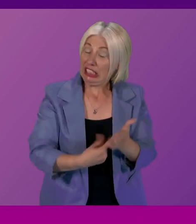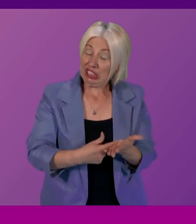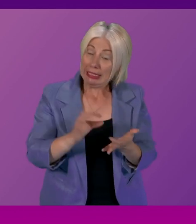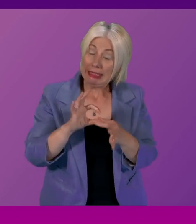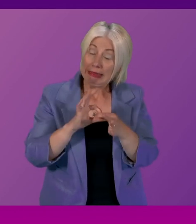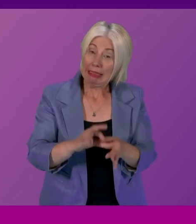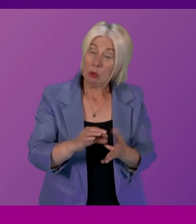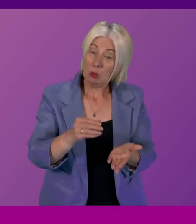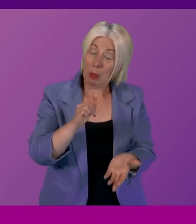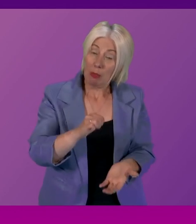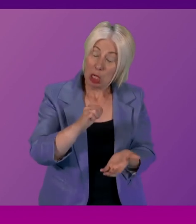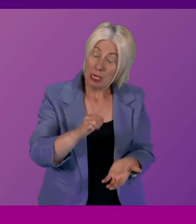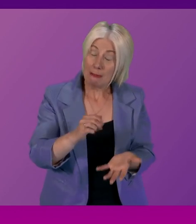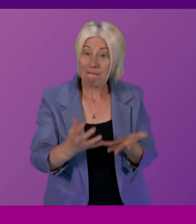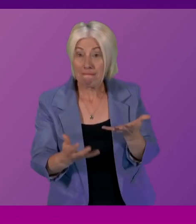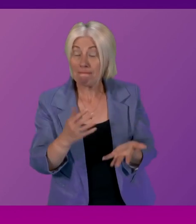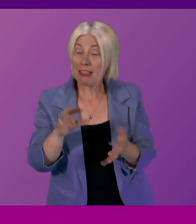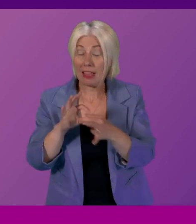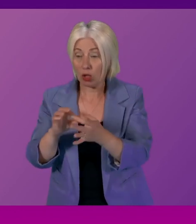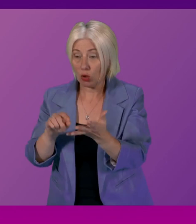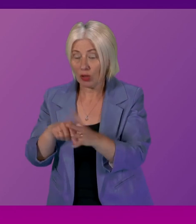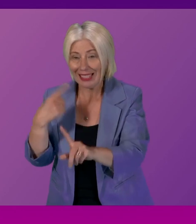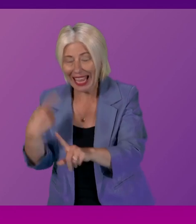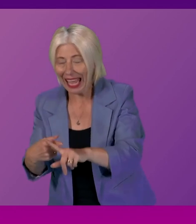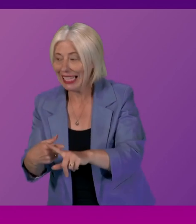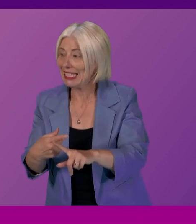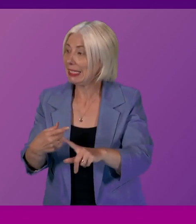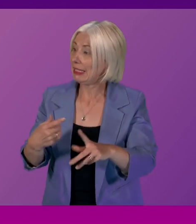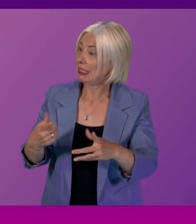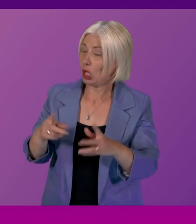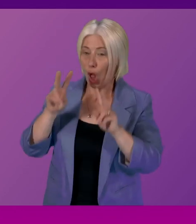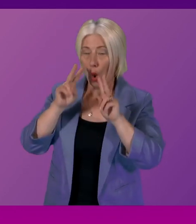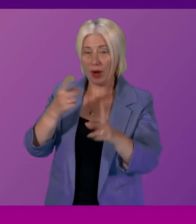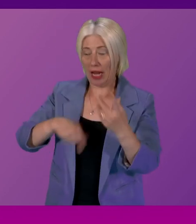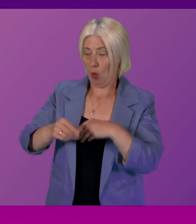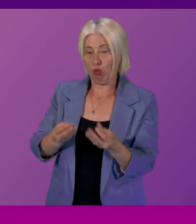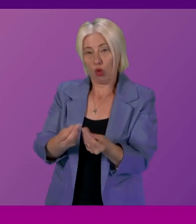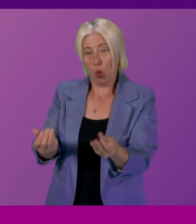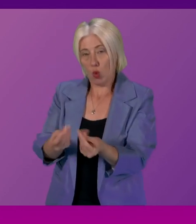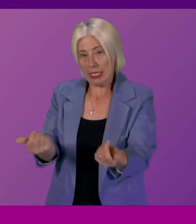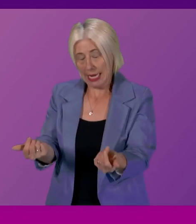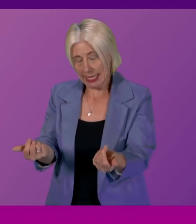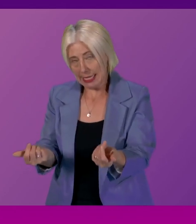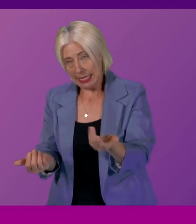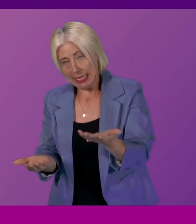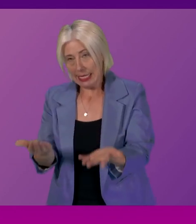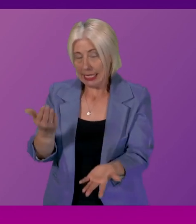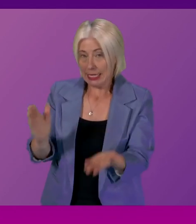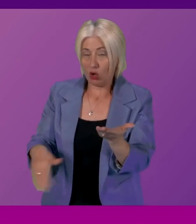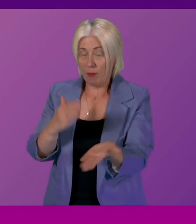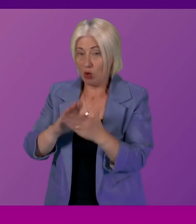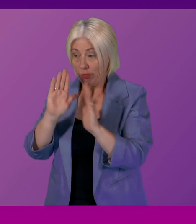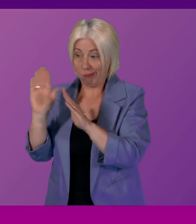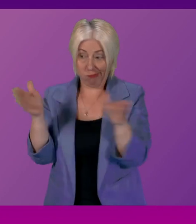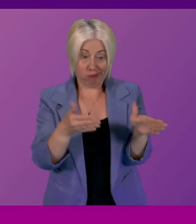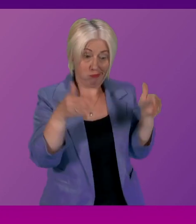issues potentially around taxation around targeting our resources in order to ensure we focus on those